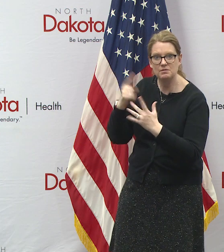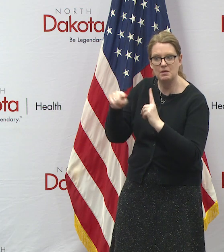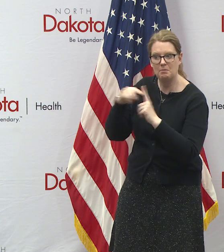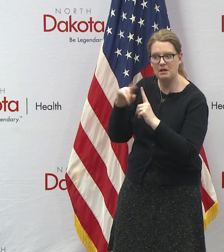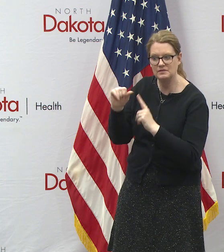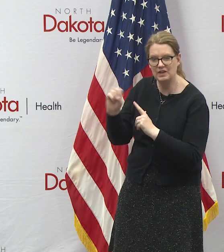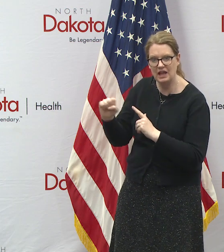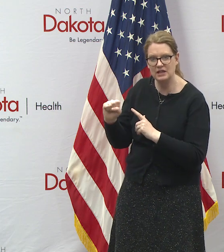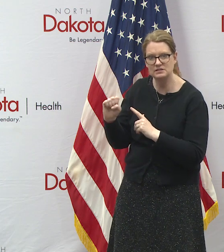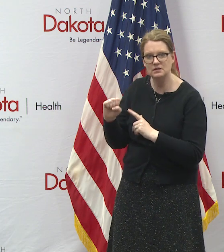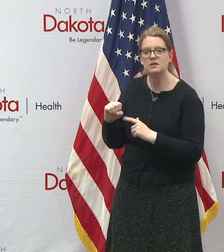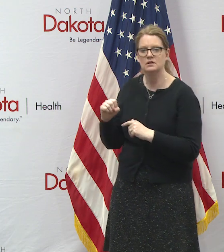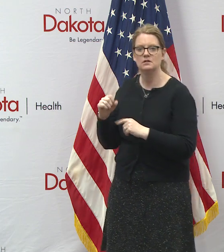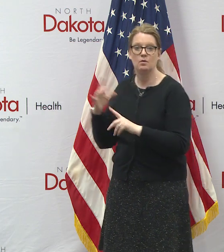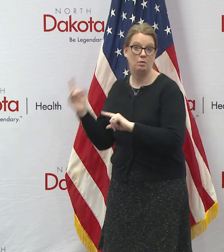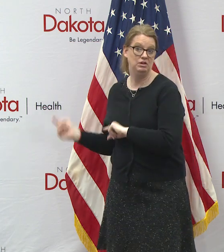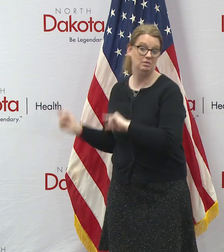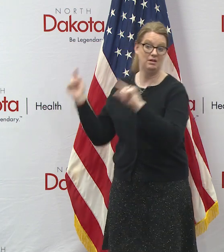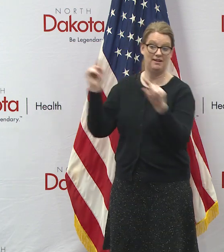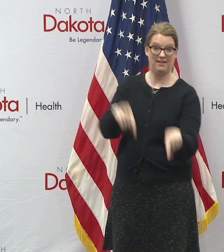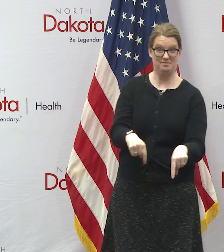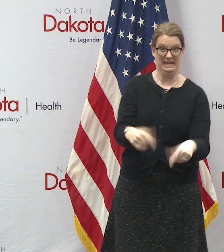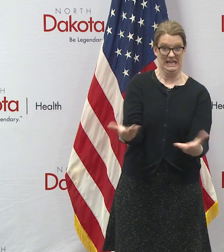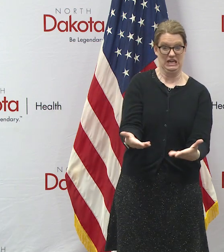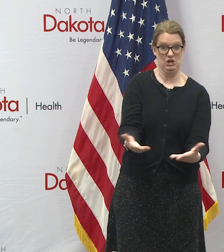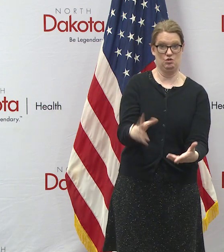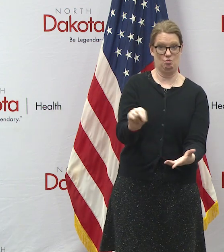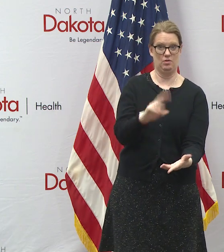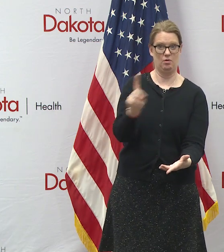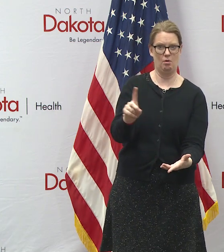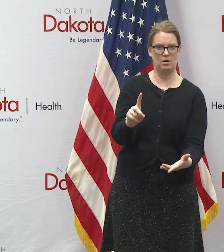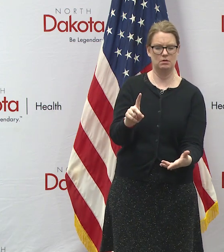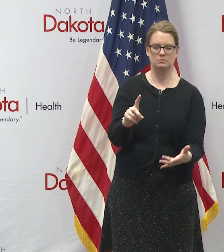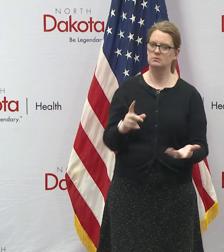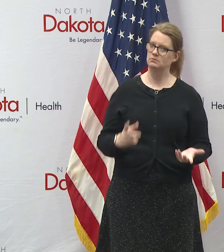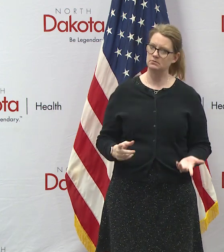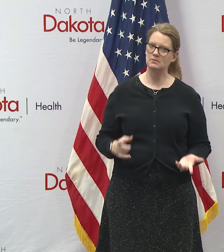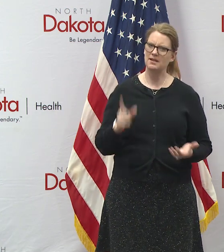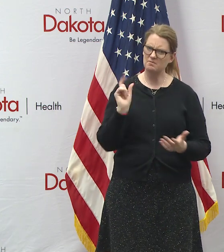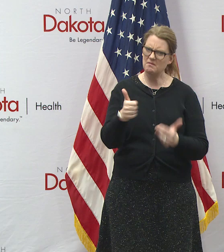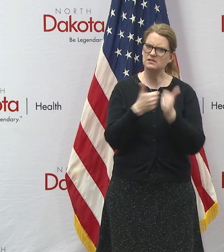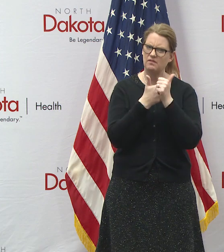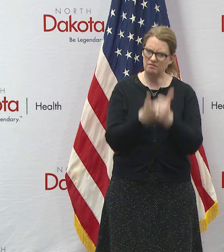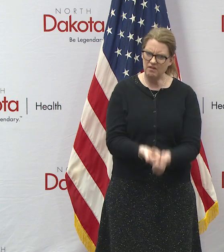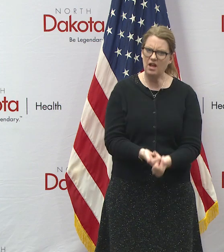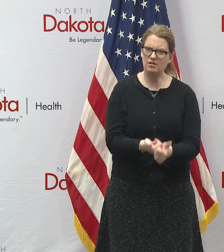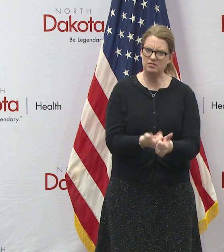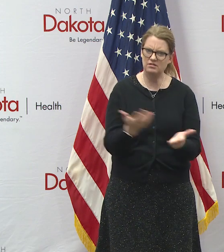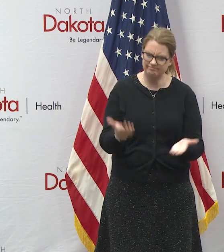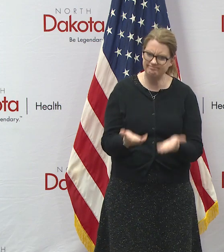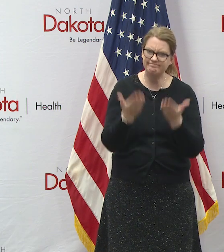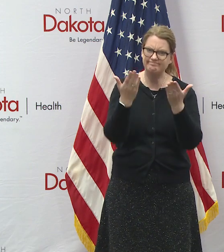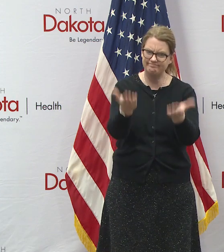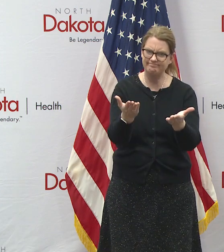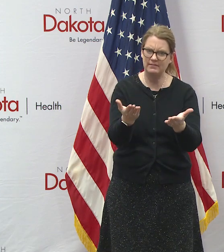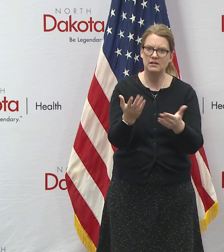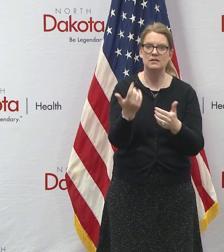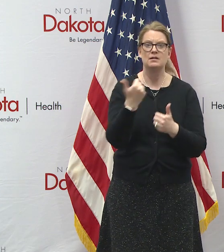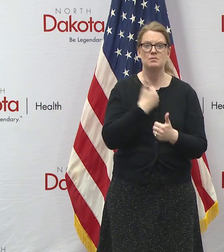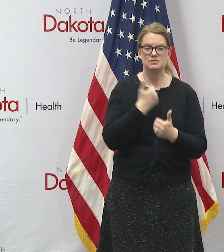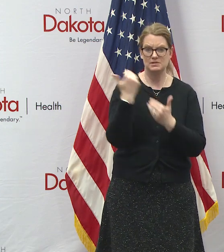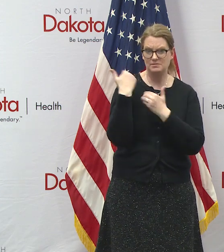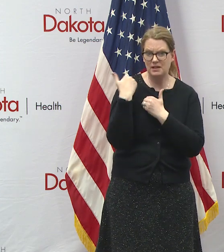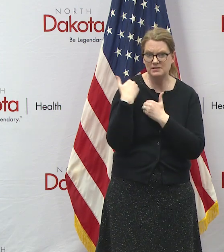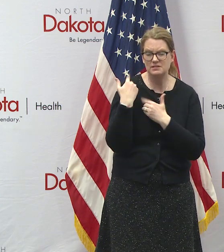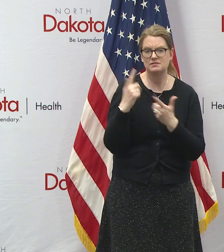ask those people when they come to north dakota to practice all of the things we talked about here in terms of personal responsibility but maybe even